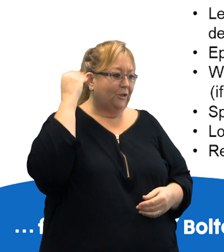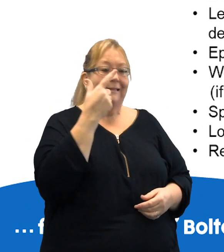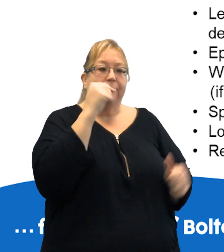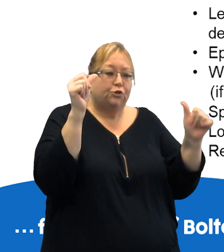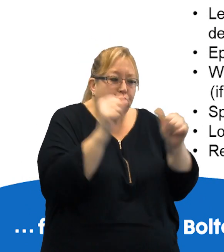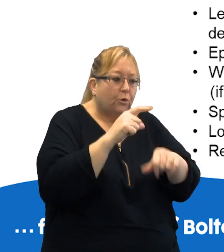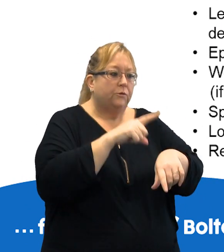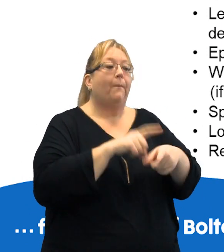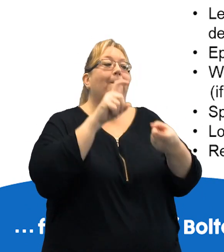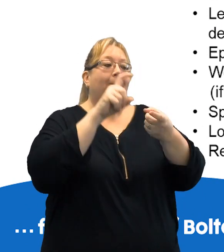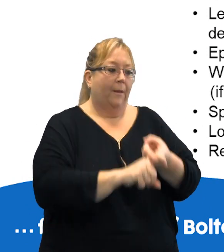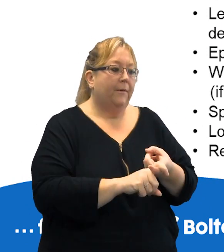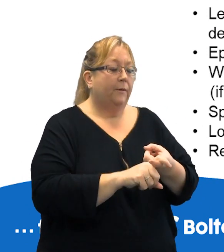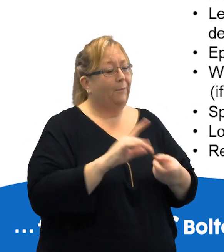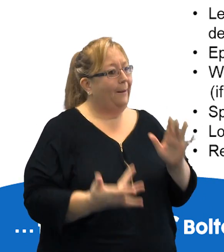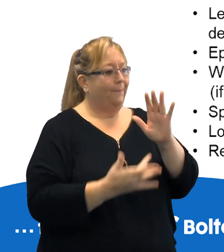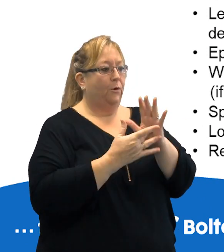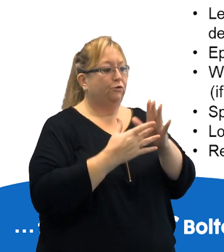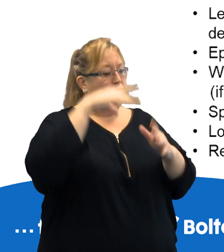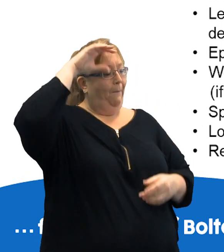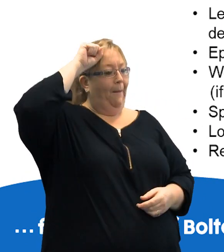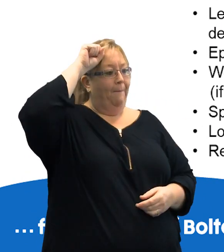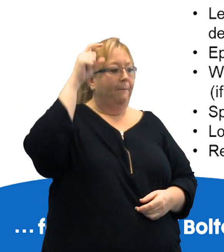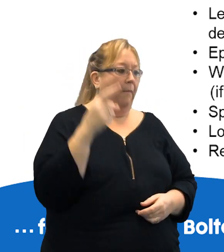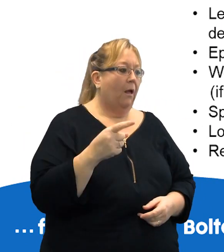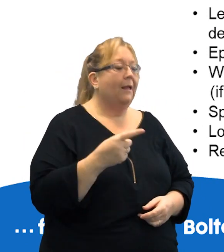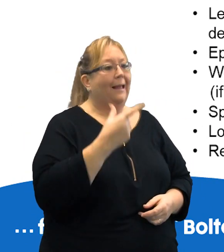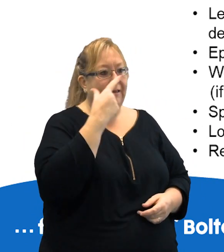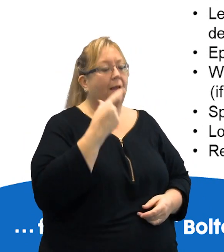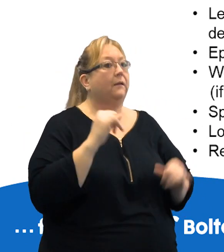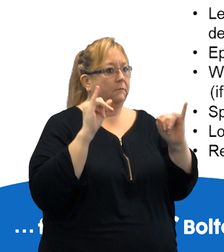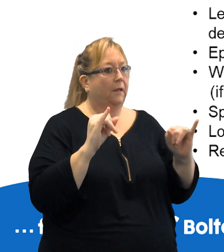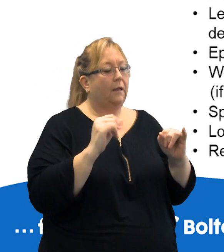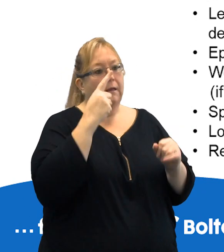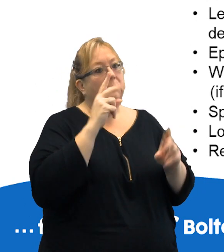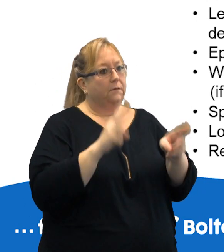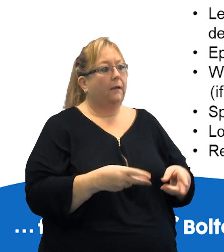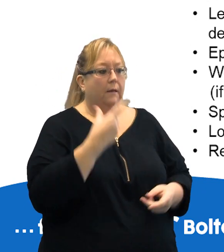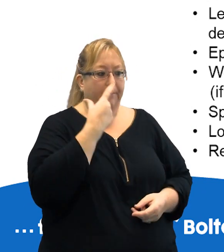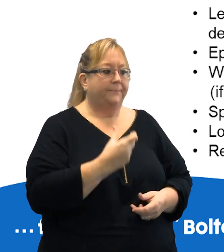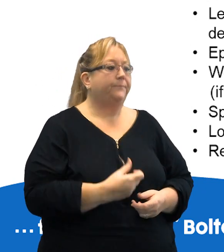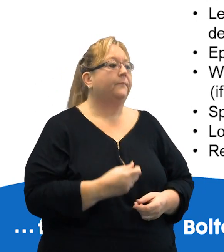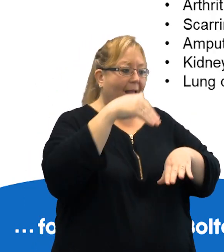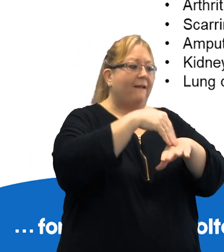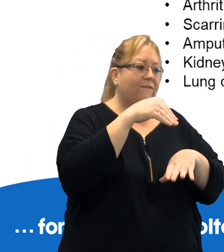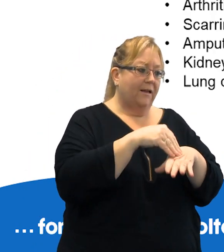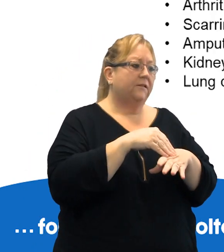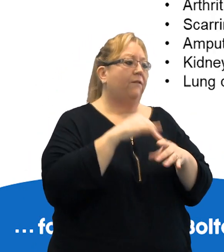be short term or permanent but it is important for you to remember that ultimately it can be fatal and it can kill. The effects of